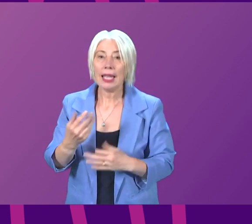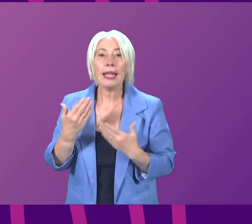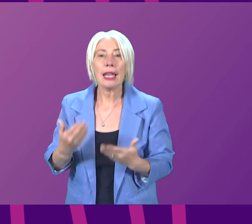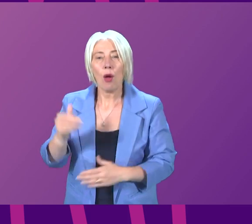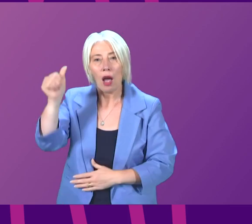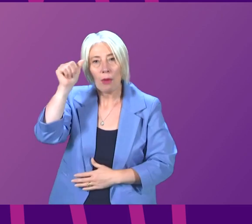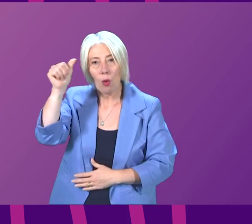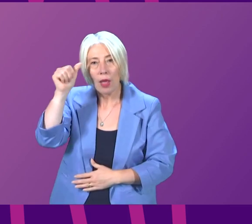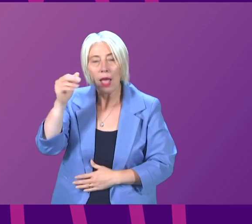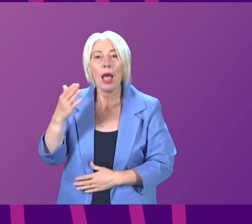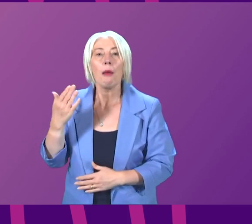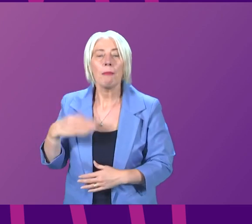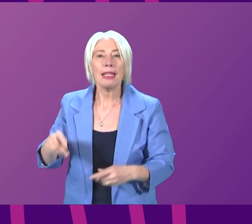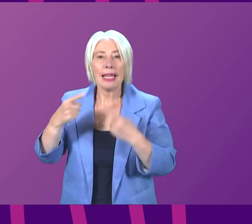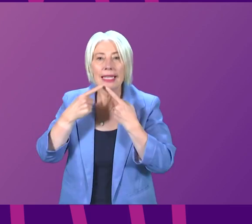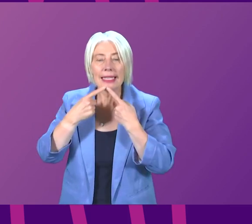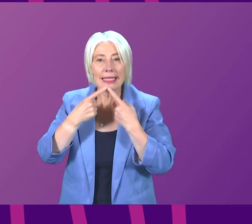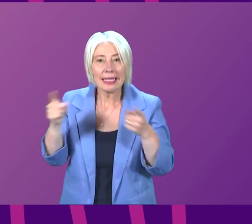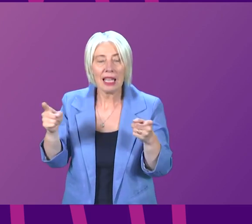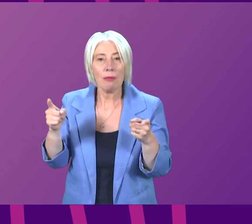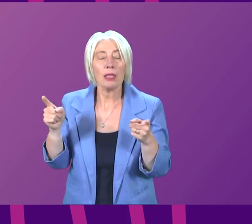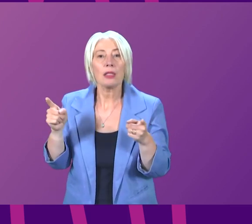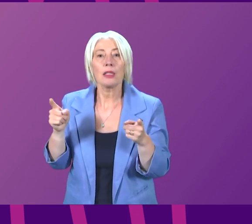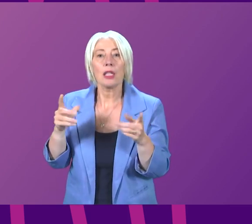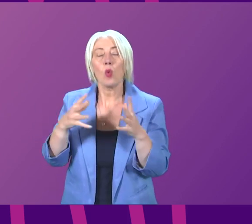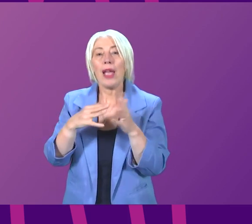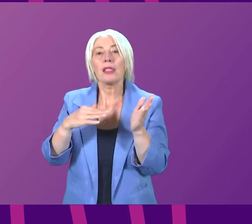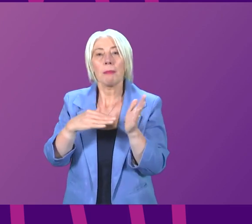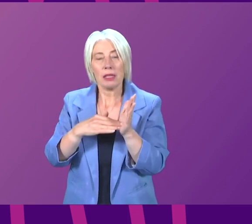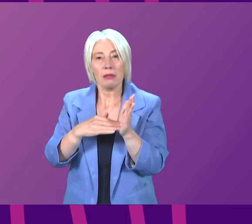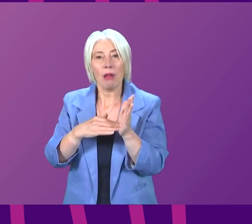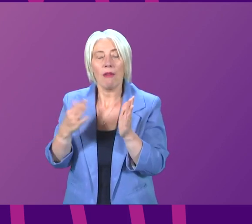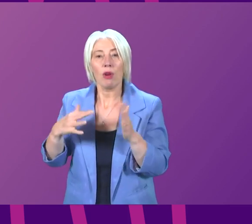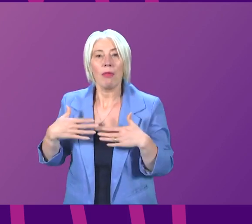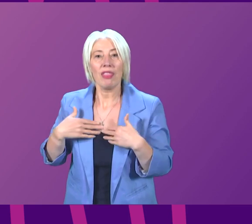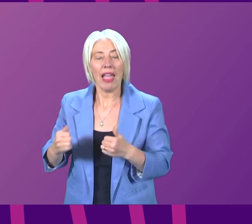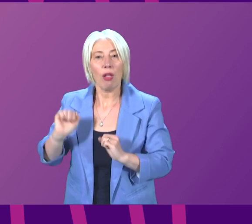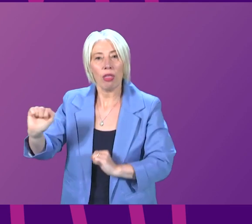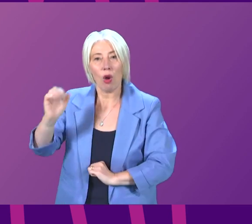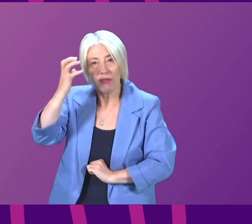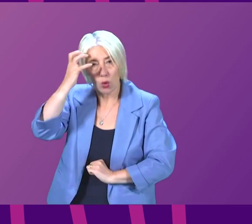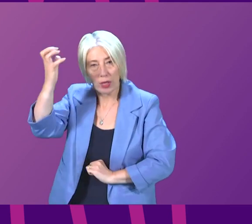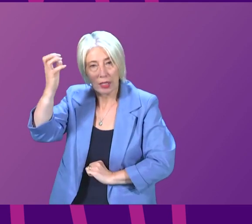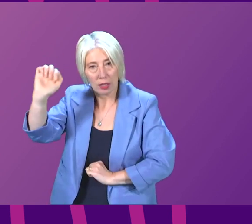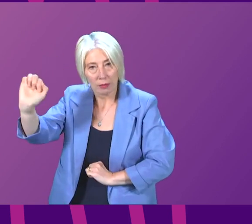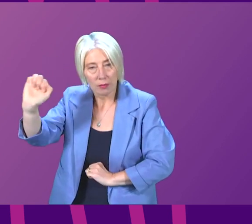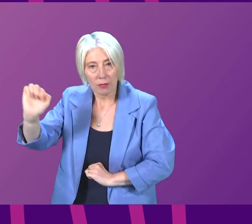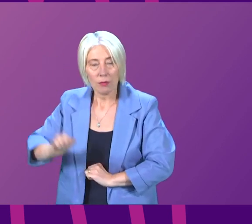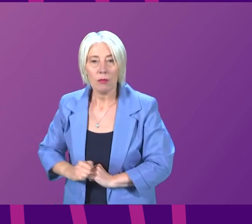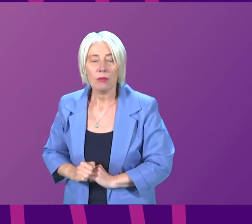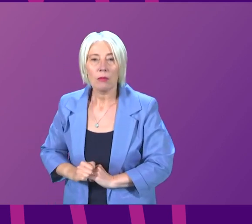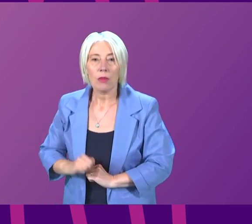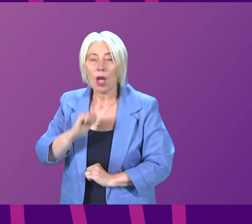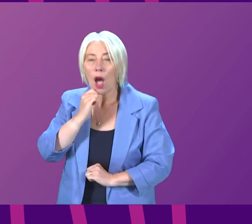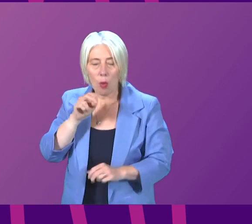I am aware that a statement has been made at Westminster on the health of Her Majesty the Queen I will